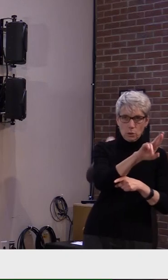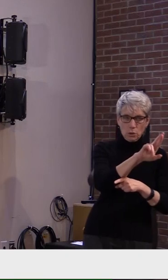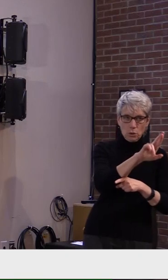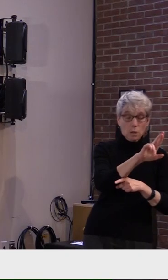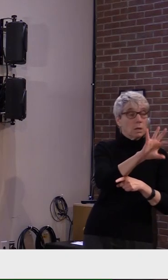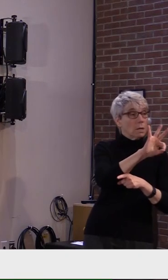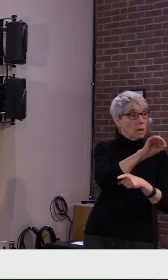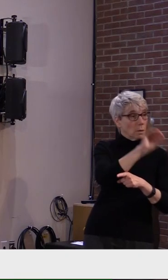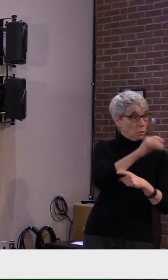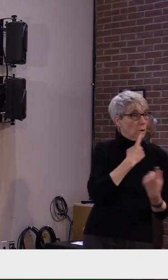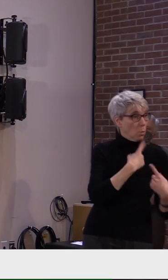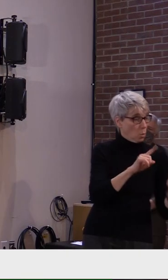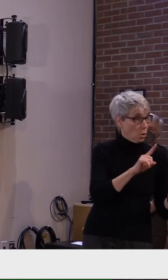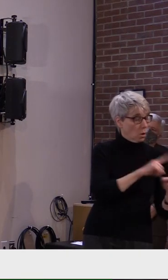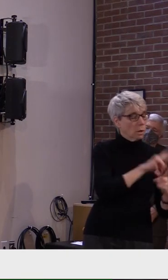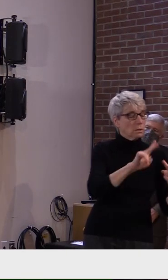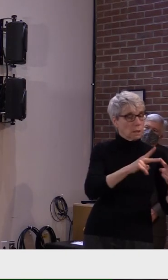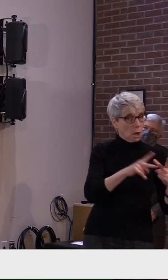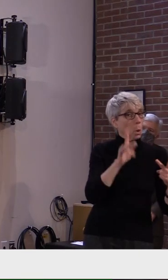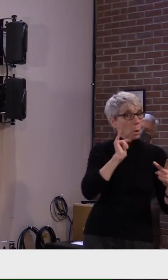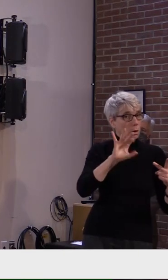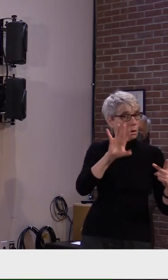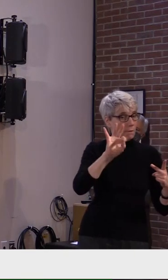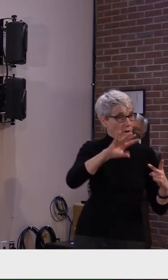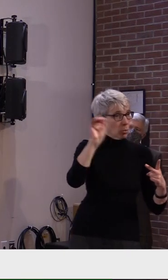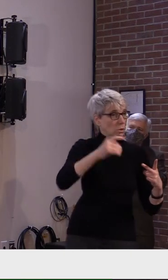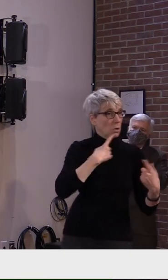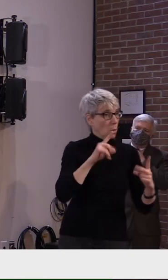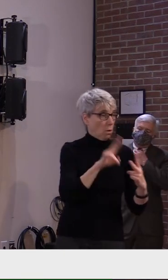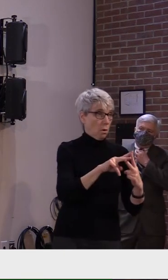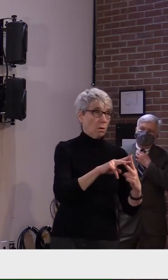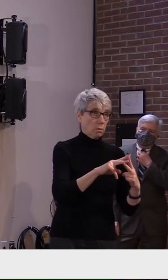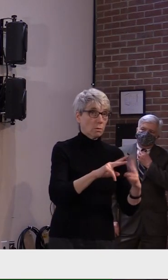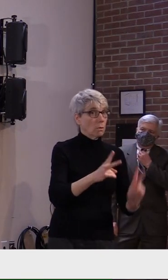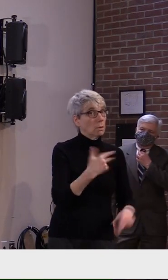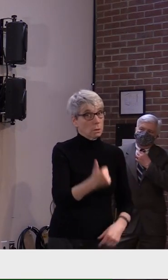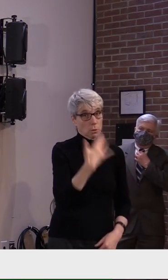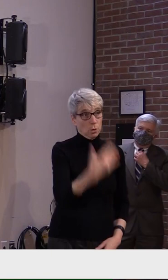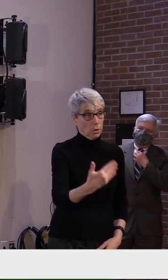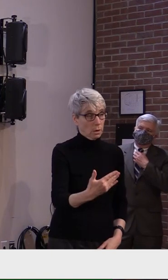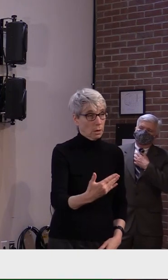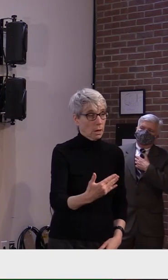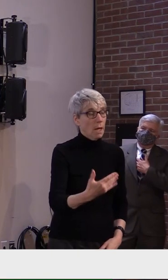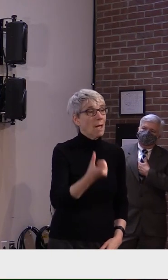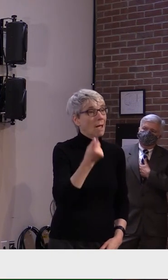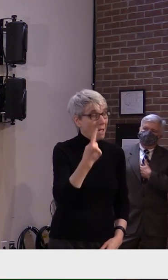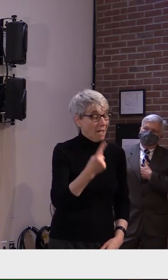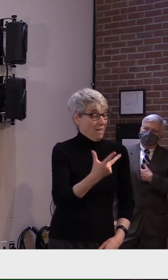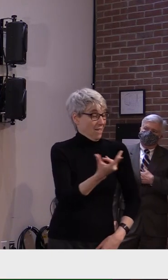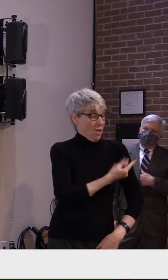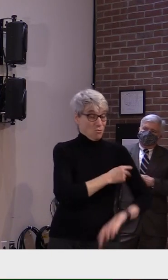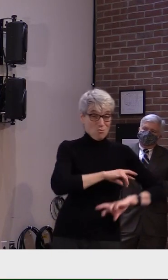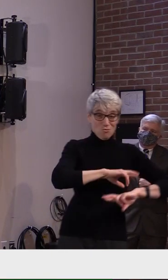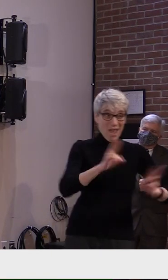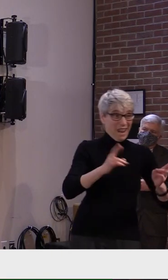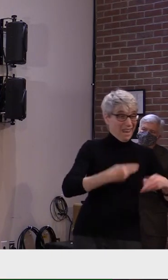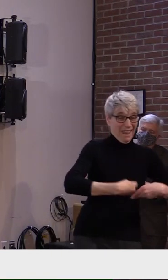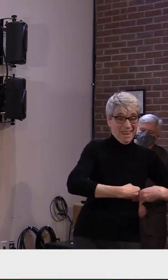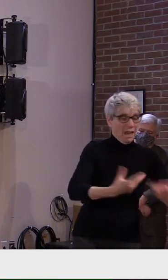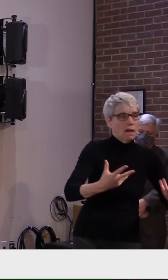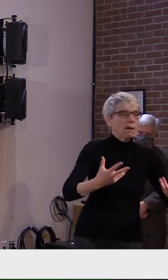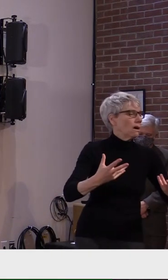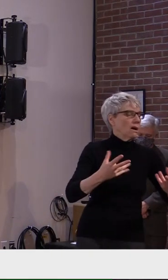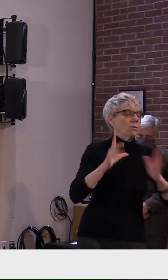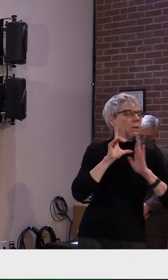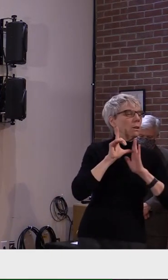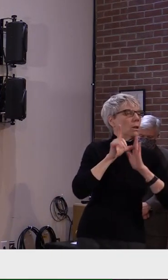also know that vaccinating all Vermonters is still a ways off. So in the meantime, we really need to keep each other